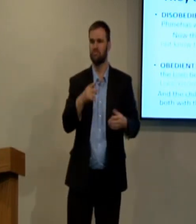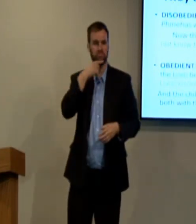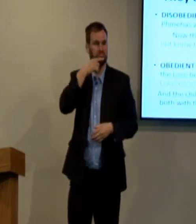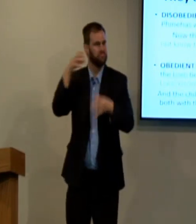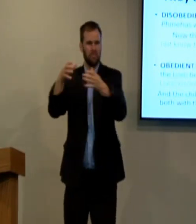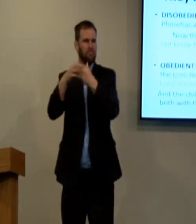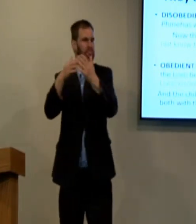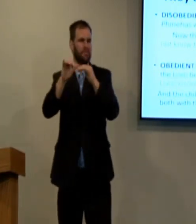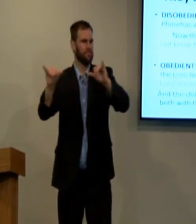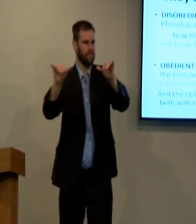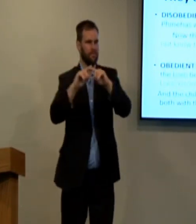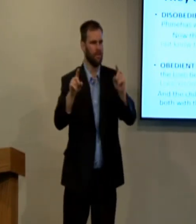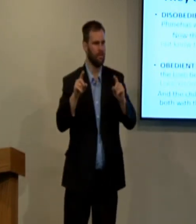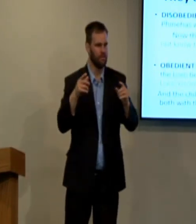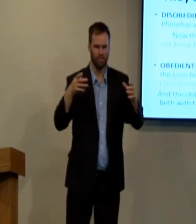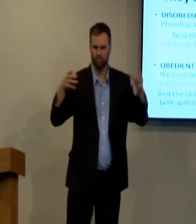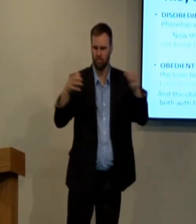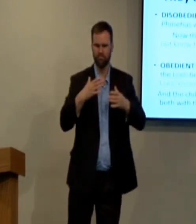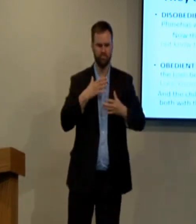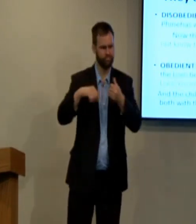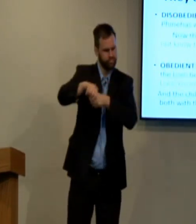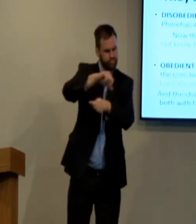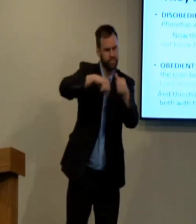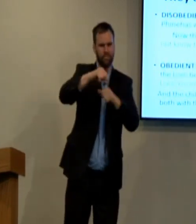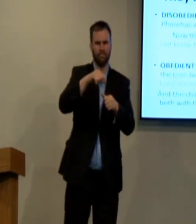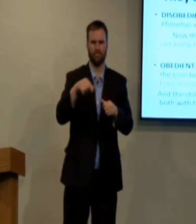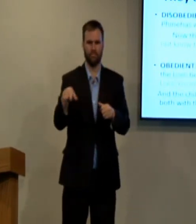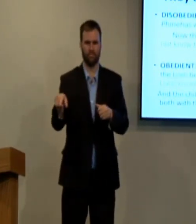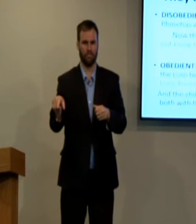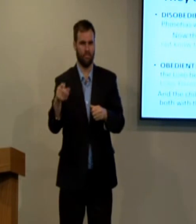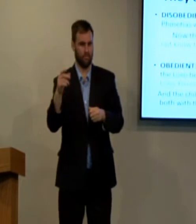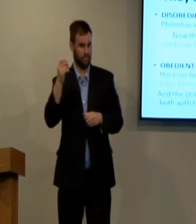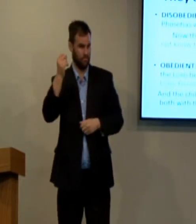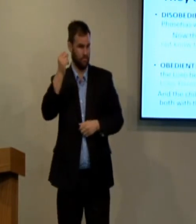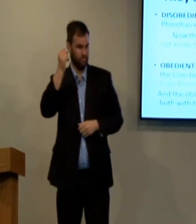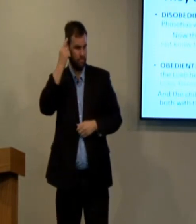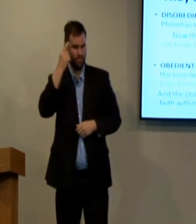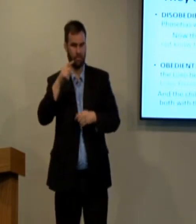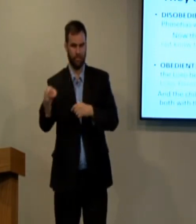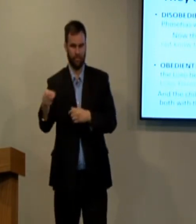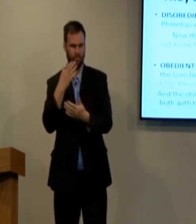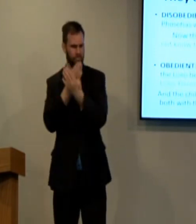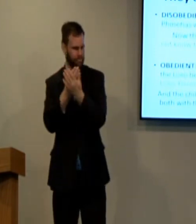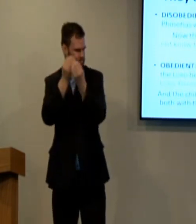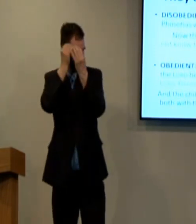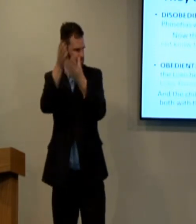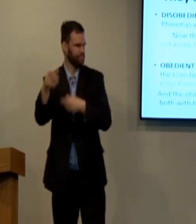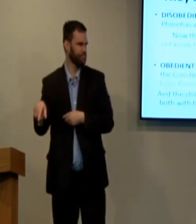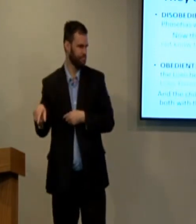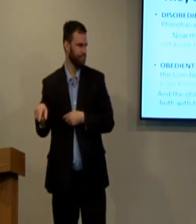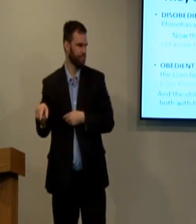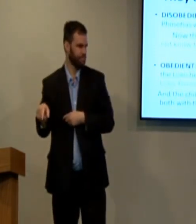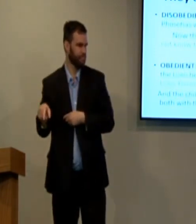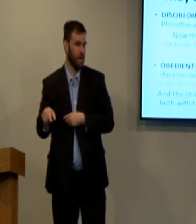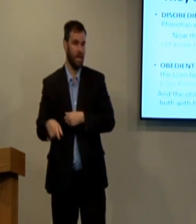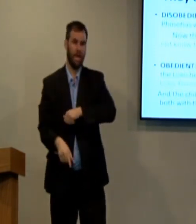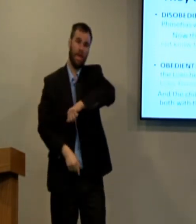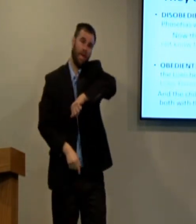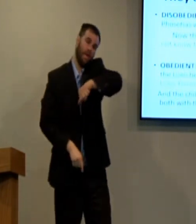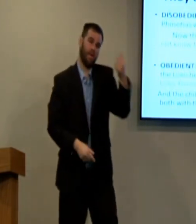make you together. You know, whether they're hearing or deaf, but they come to church and they fellowship and they interact with individuals. And it looks like they're